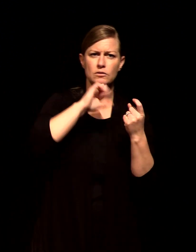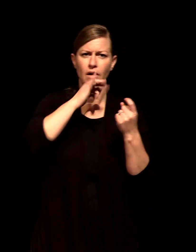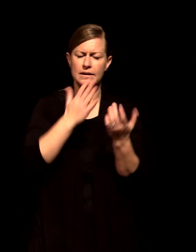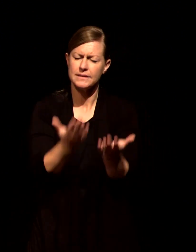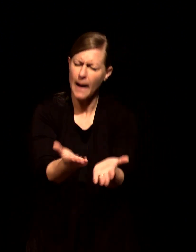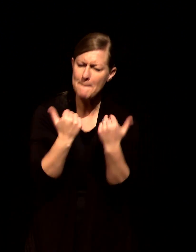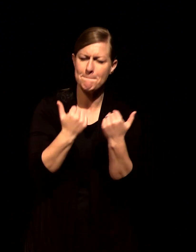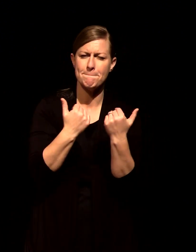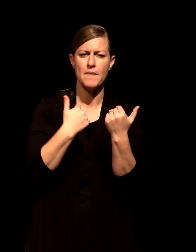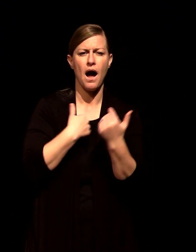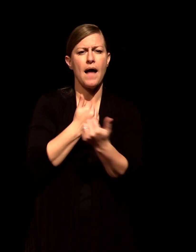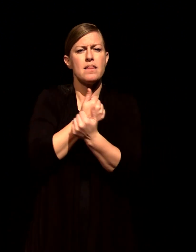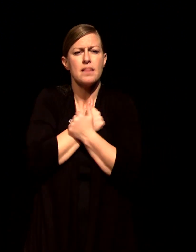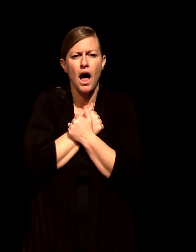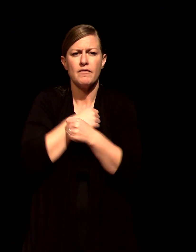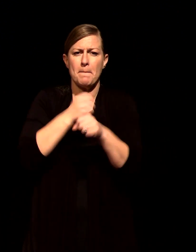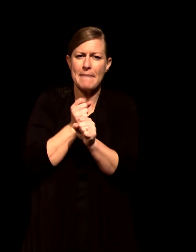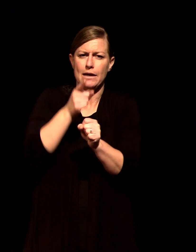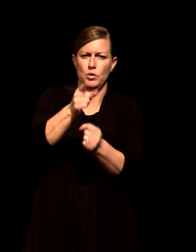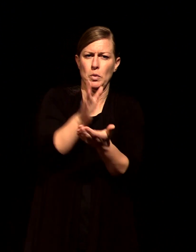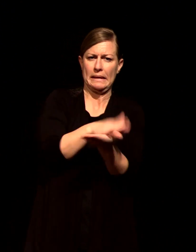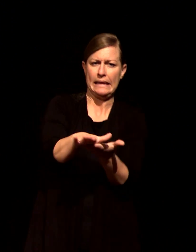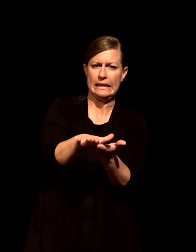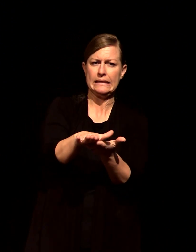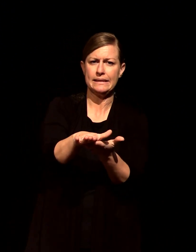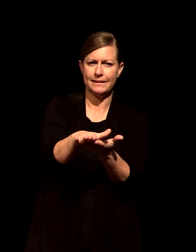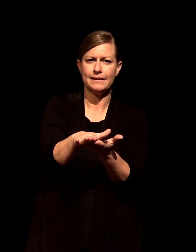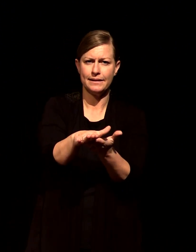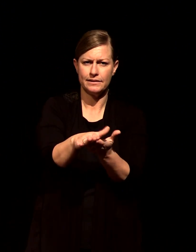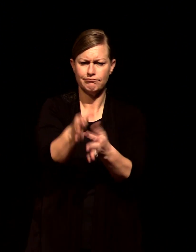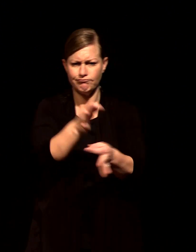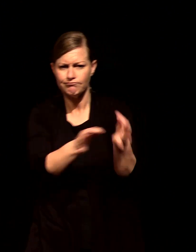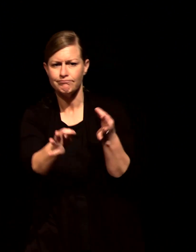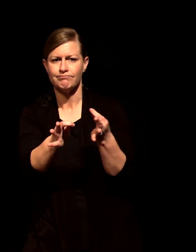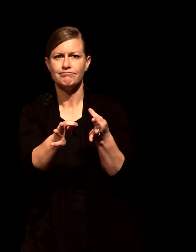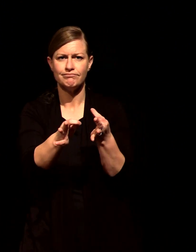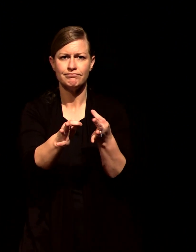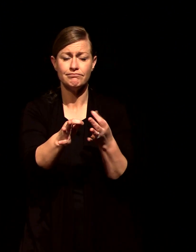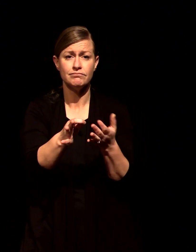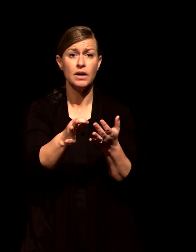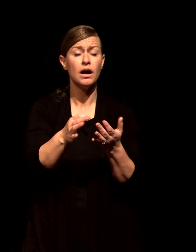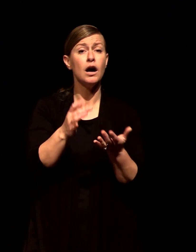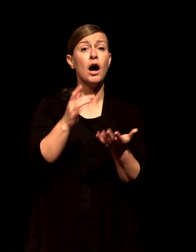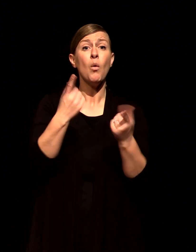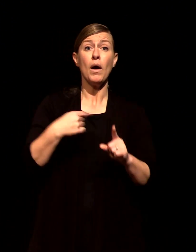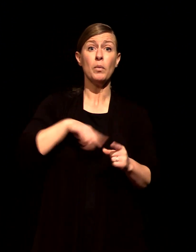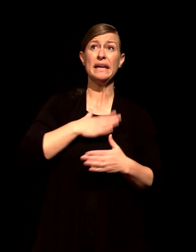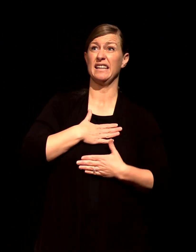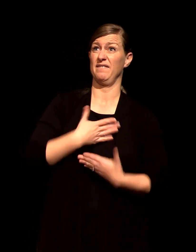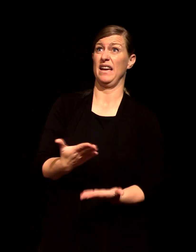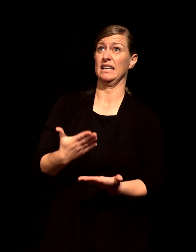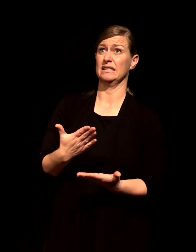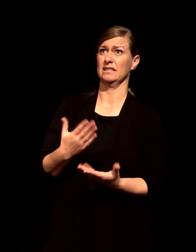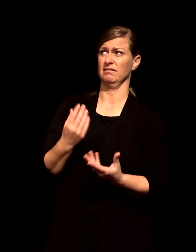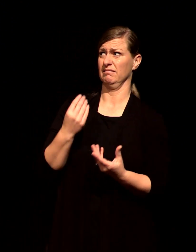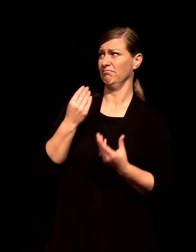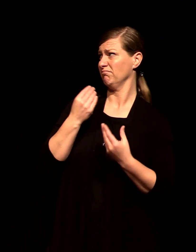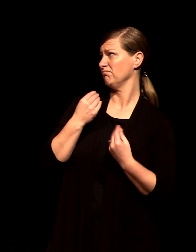Jesus is joyful when we confess because it's his body that's being healed it's his own body first Corinthians 12